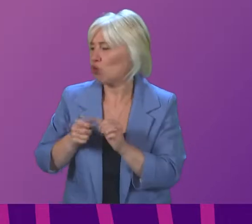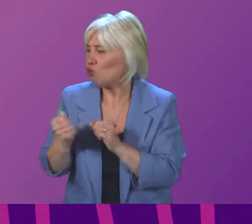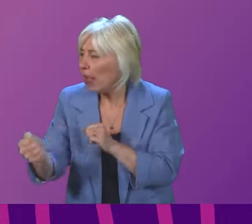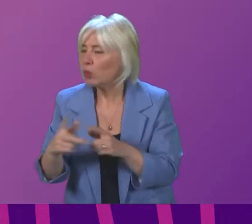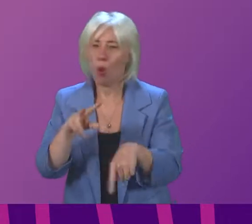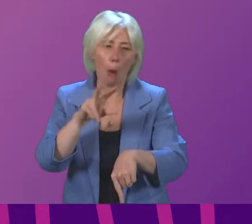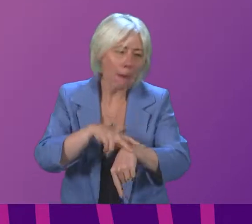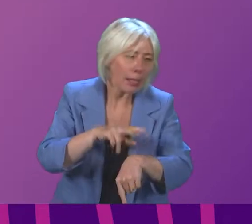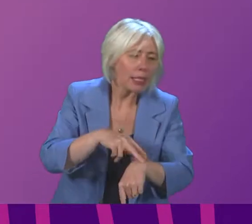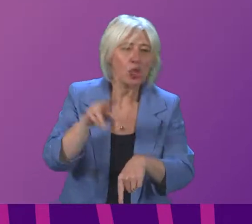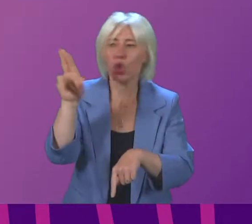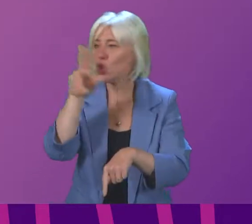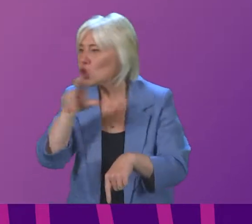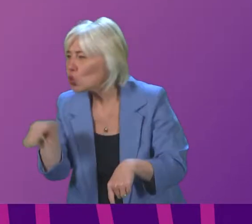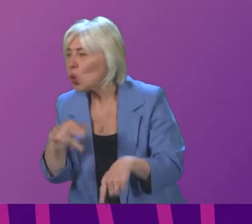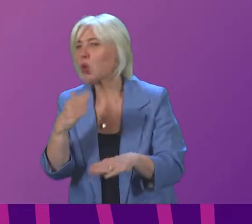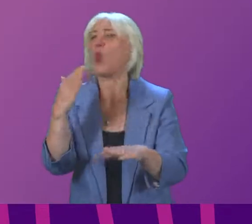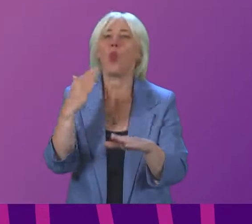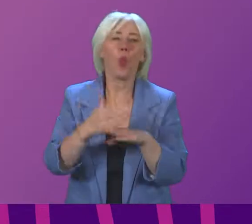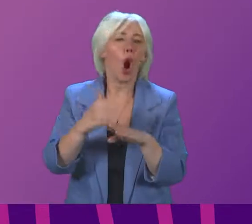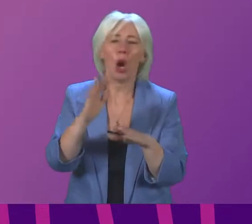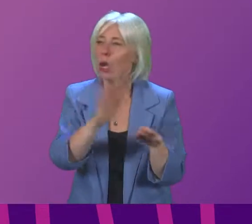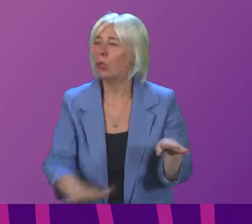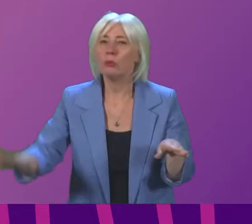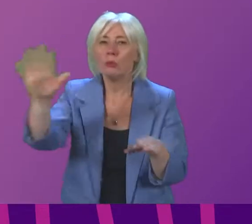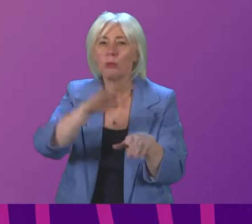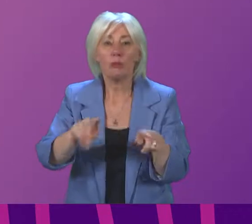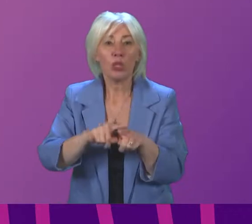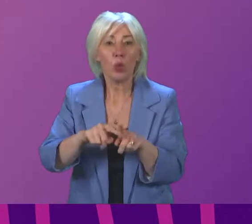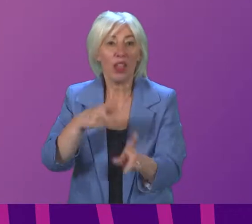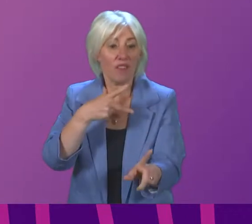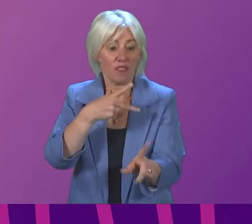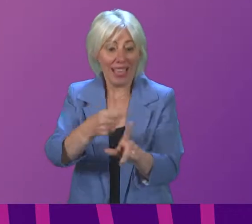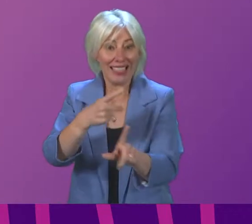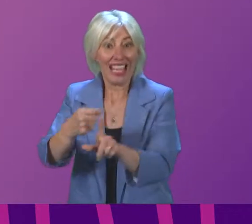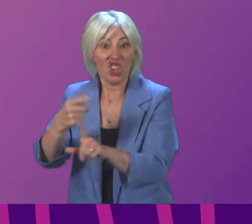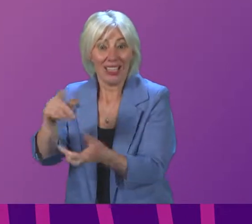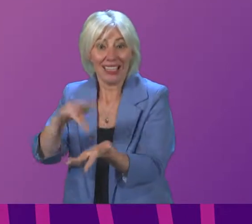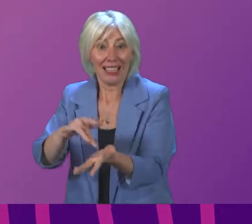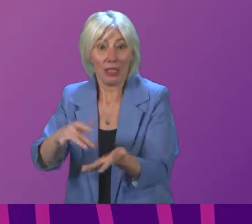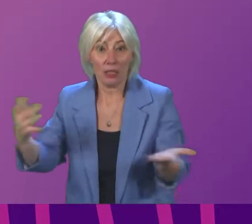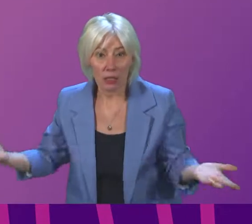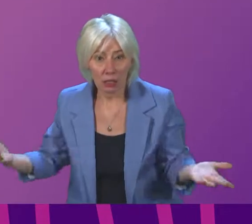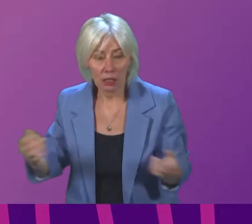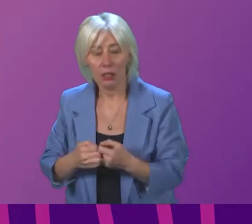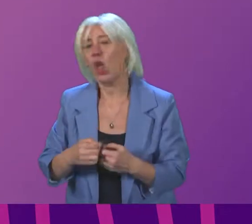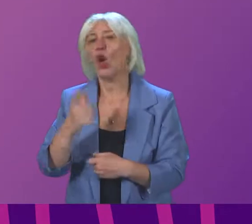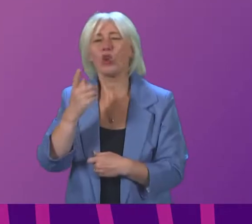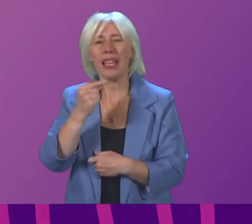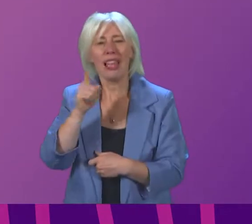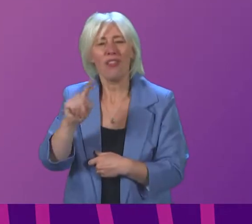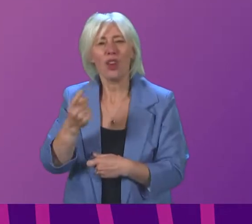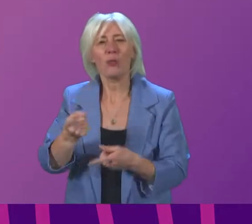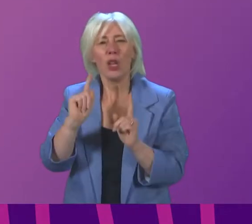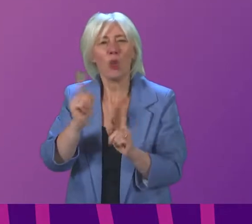police, schools, workplaces across the country, even our vaccination programme. So, can I ask the First Minister to outline the